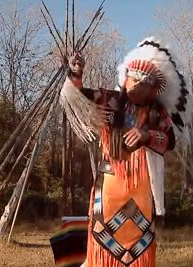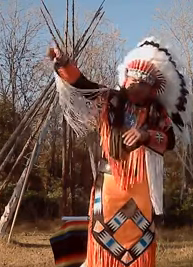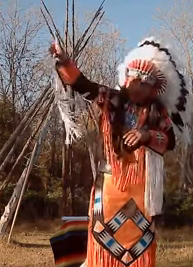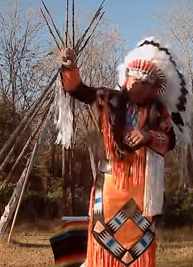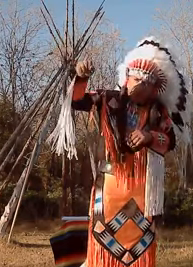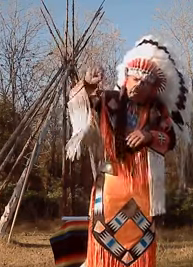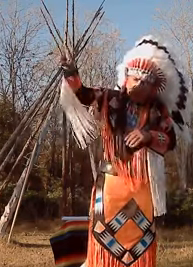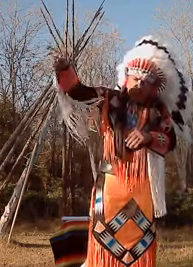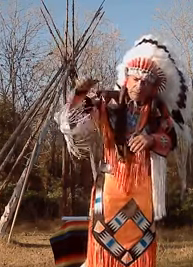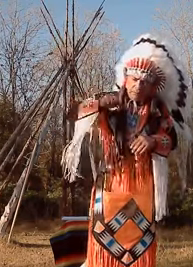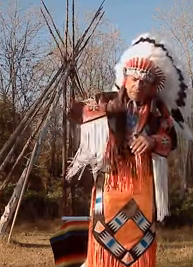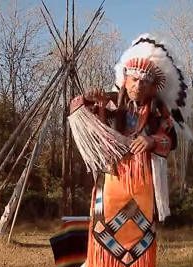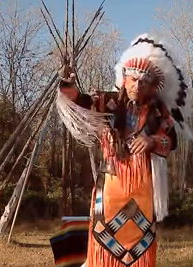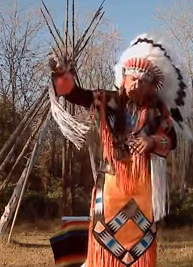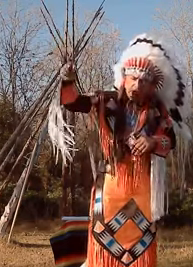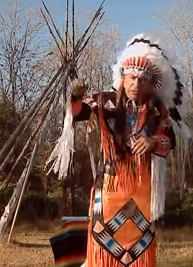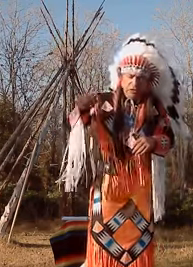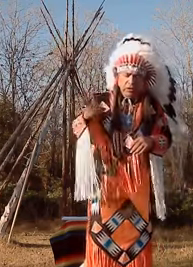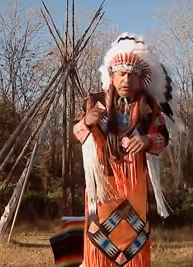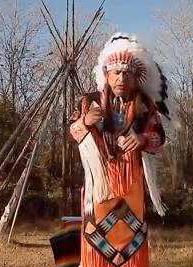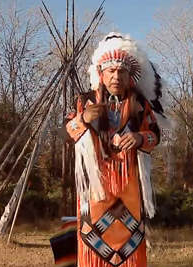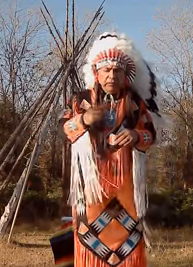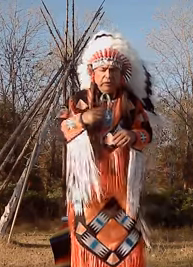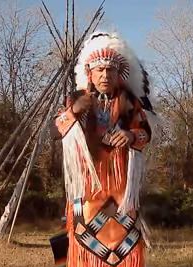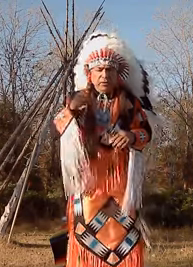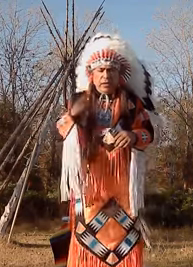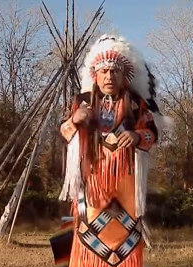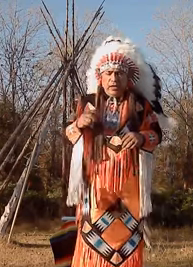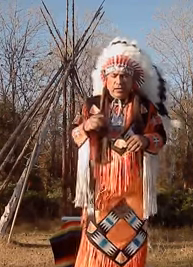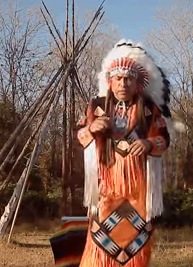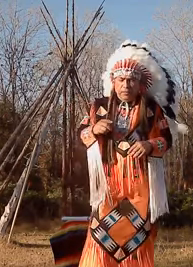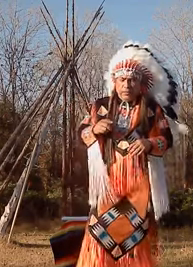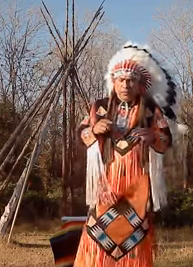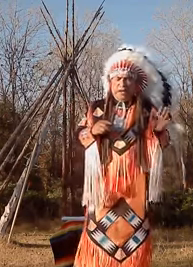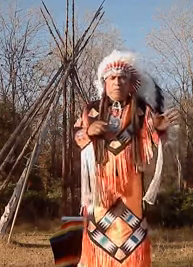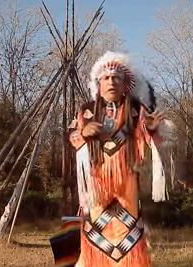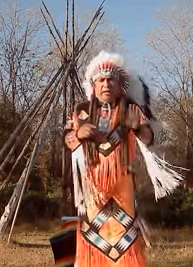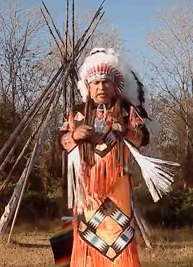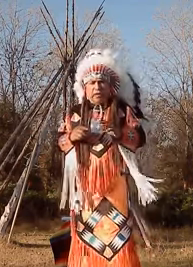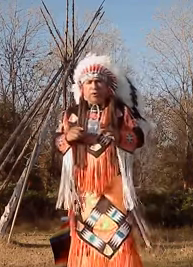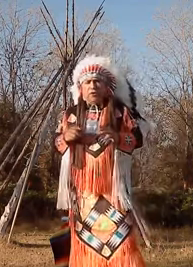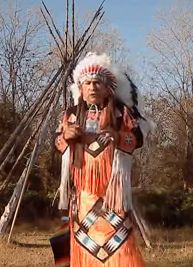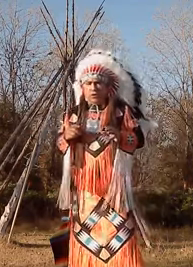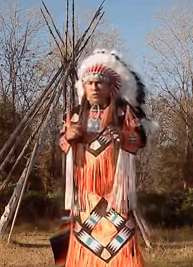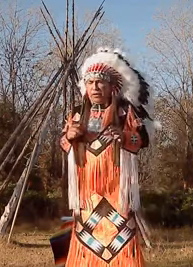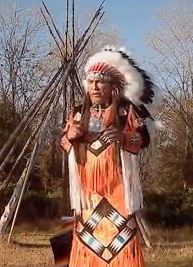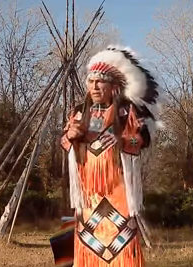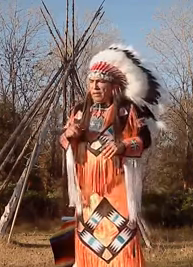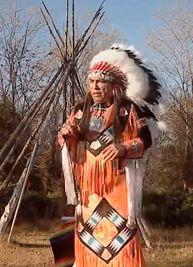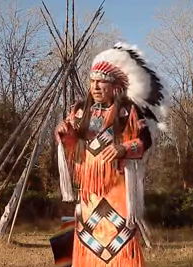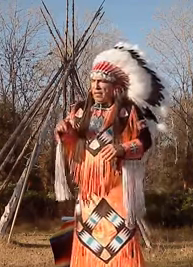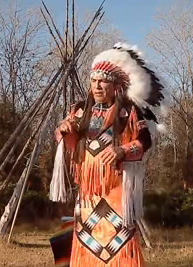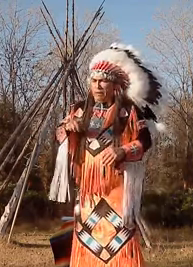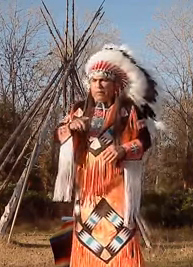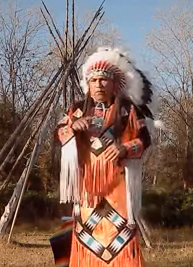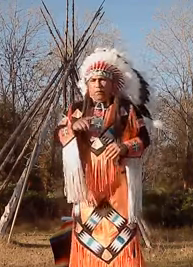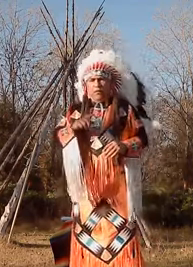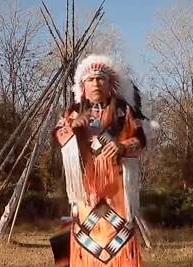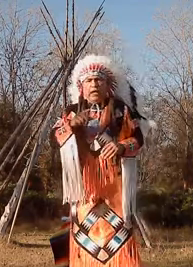my name and then you'll give that signal um let's say my last name pashatopa um four